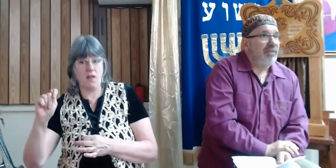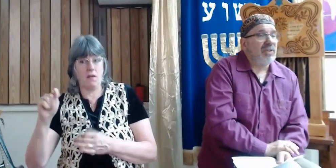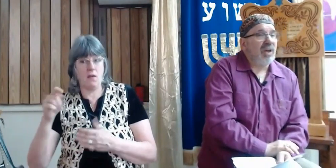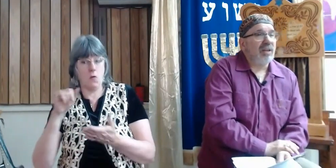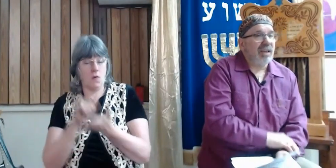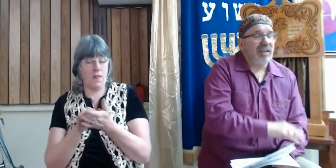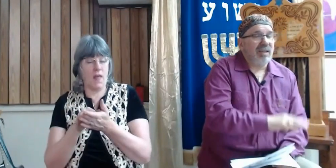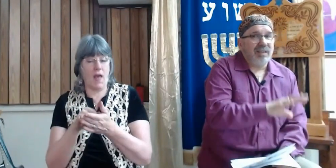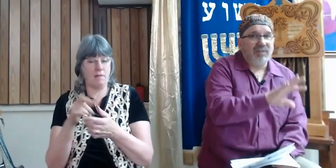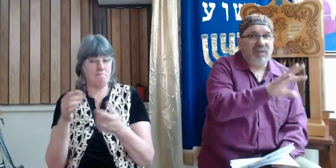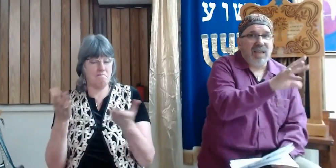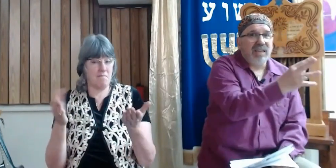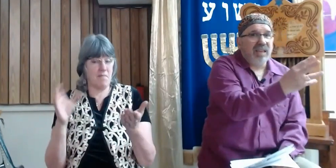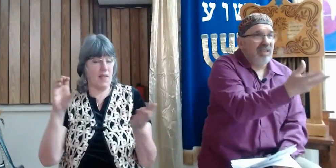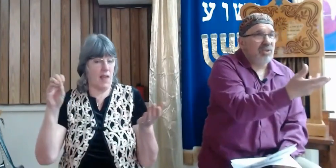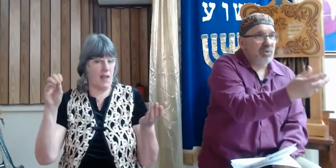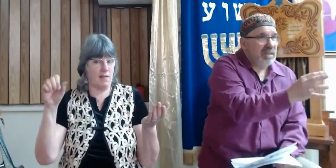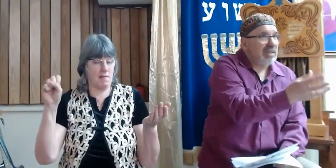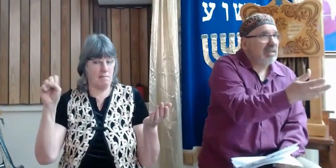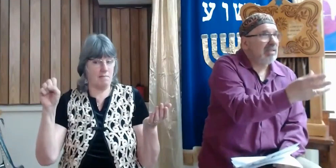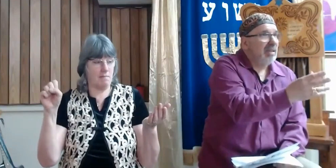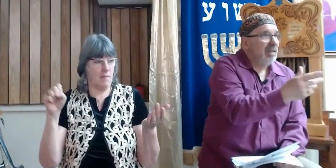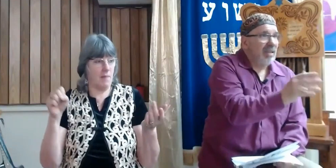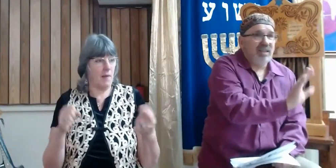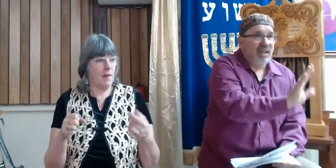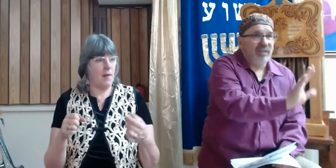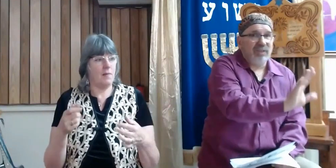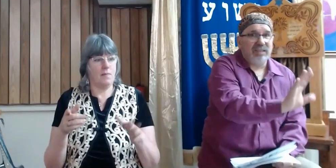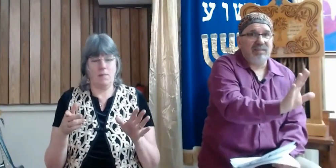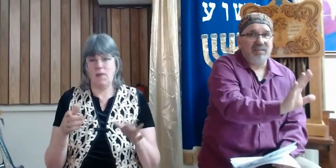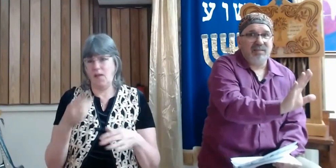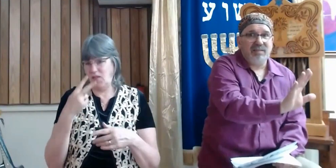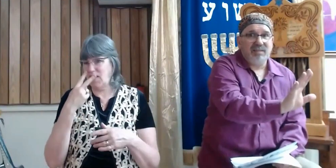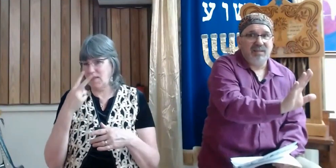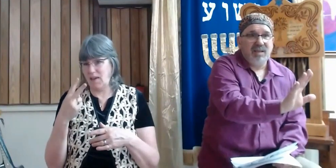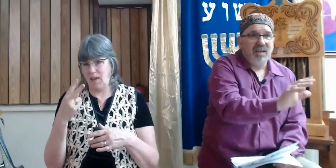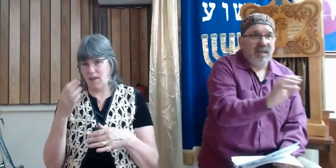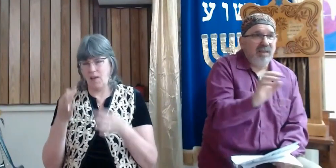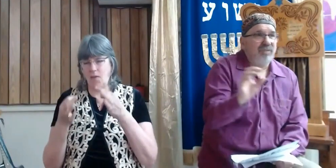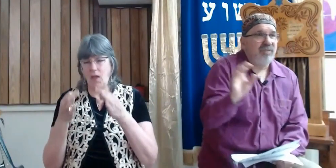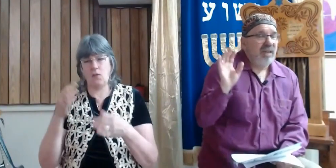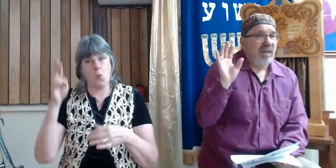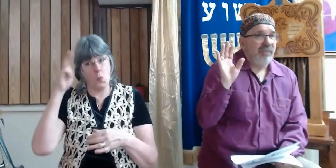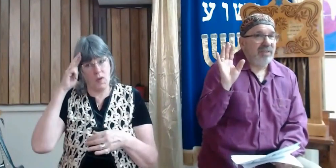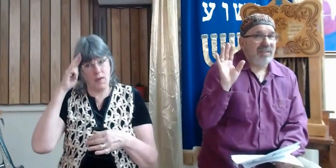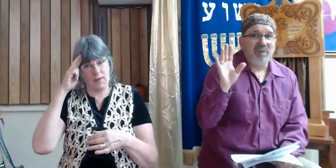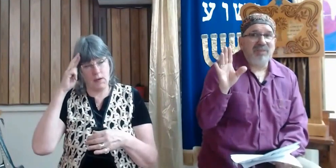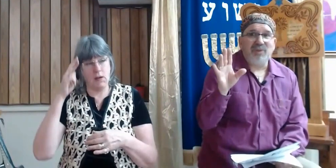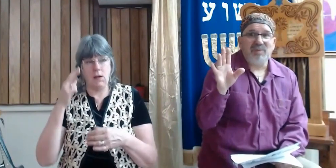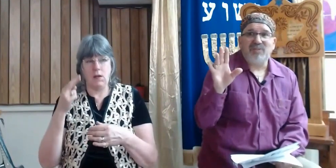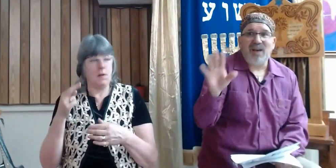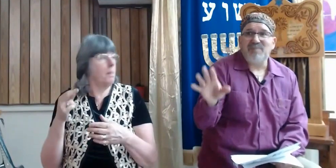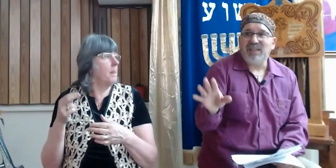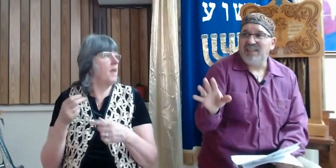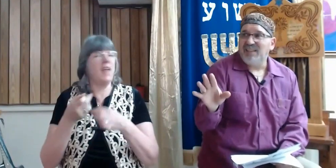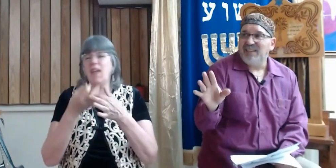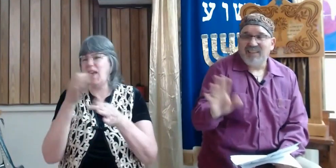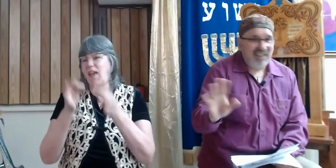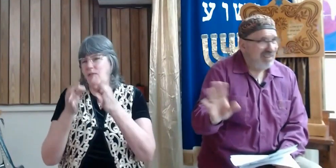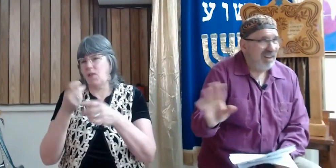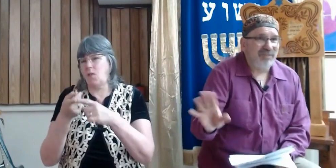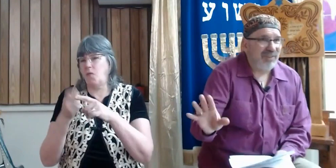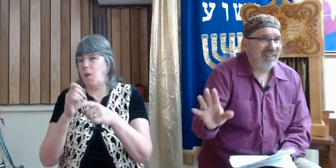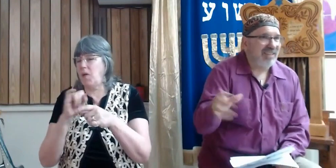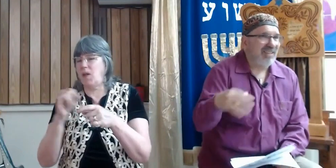If he's got, if there's any interest, he's not fit. If, if it's somebody from his family,